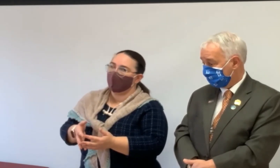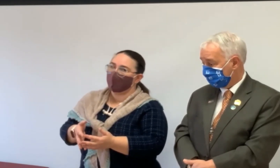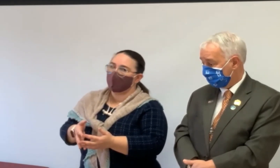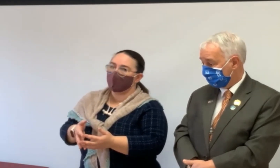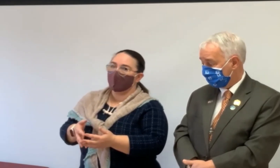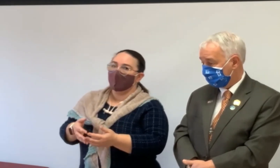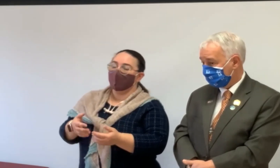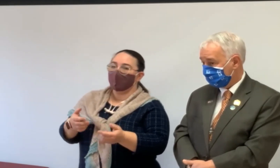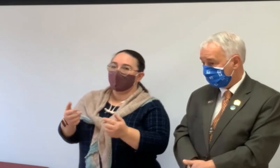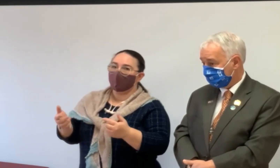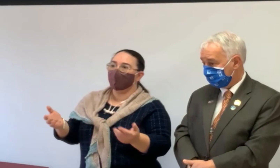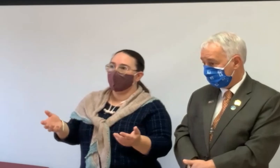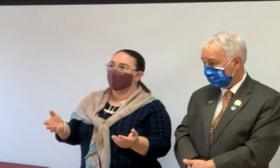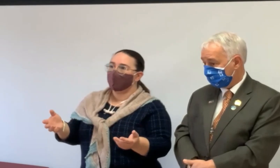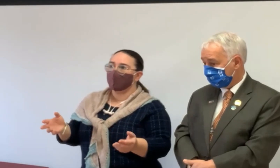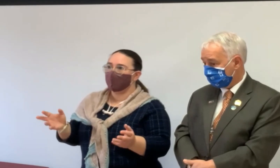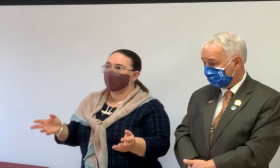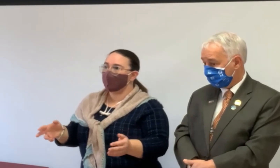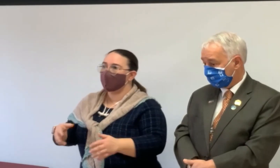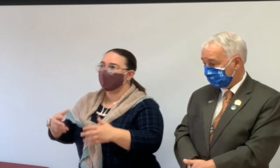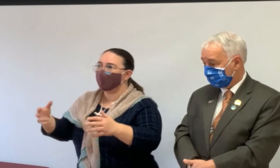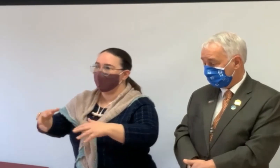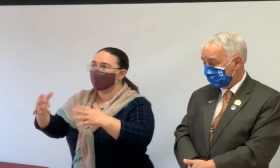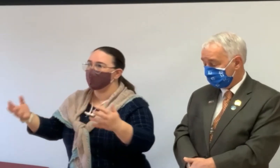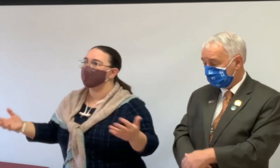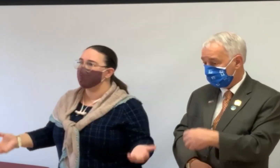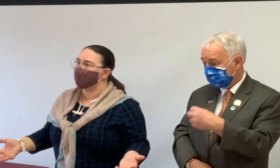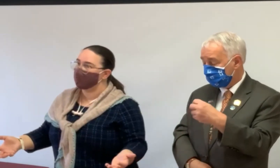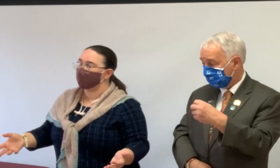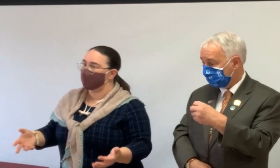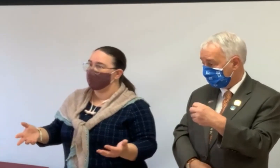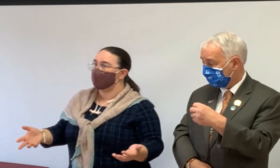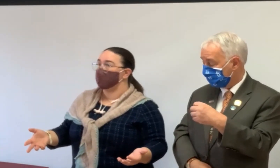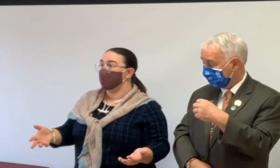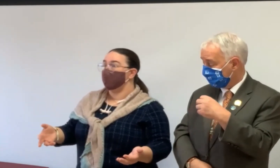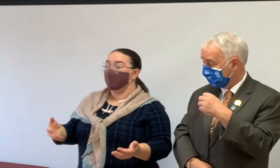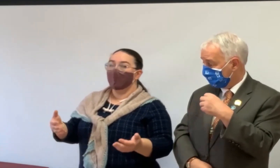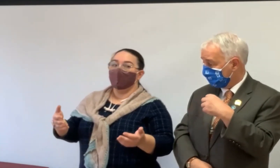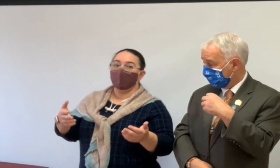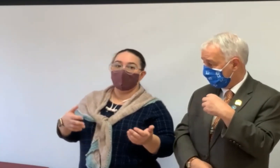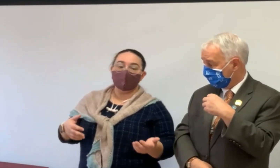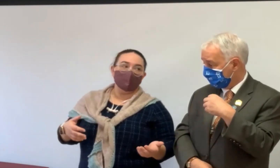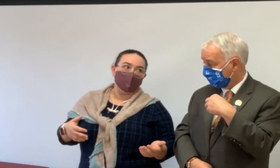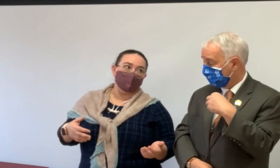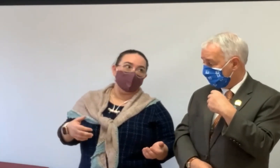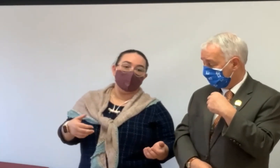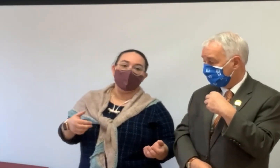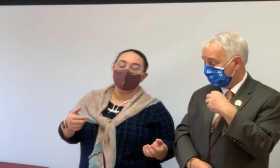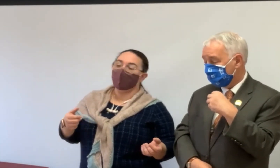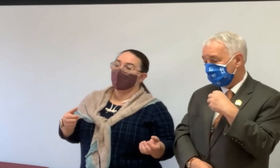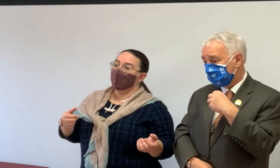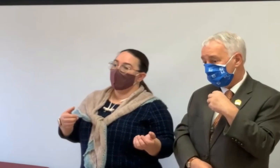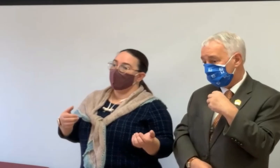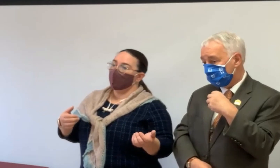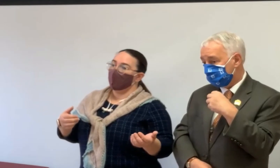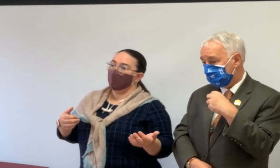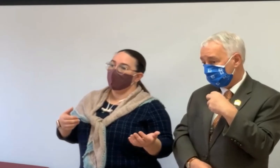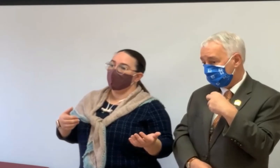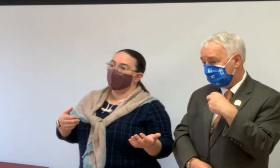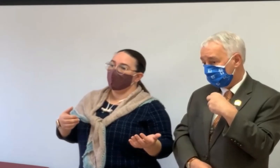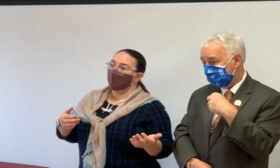all the options, which include the options to sometimes decide not to do this or not to sell or not to do something. And, um,